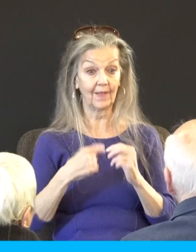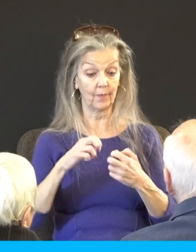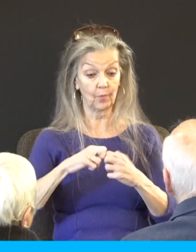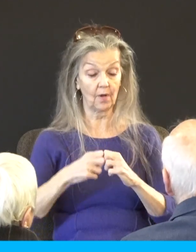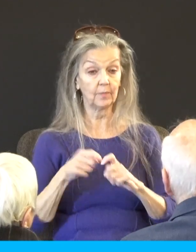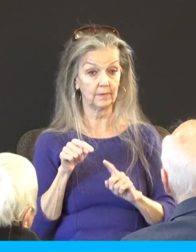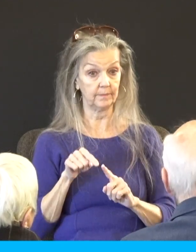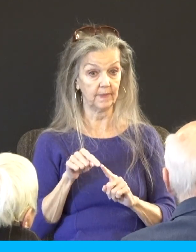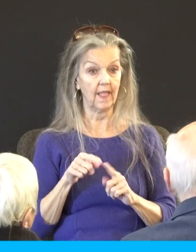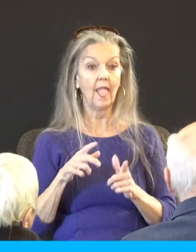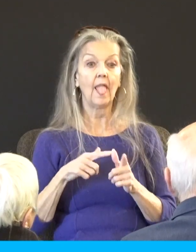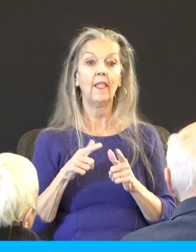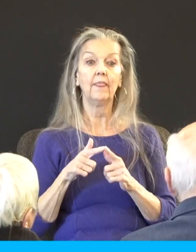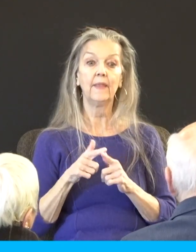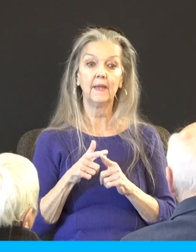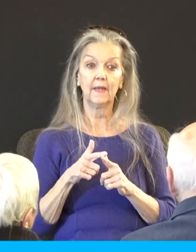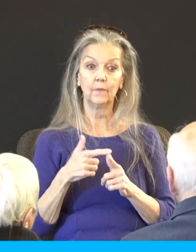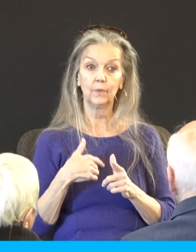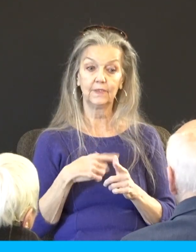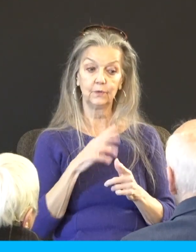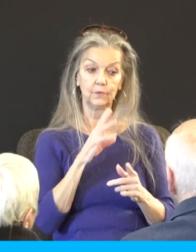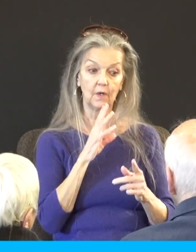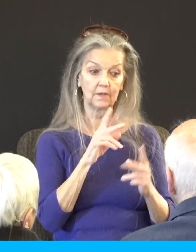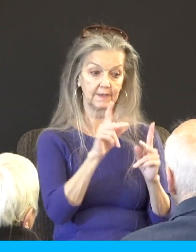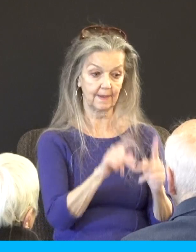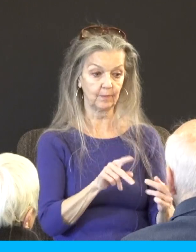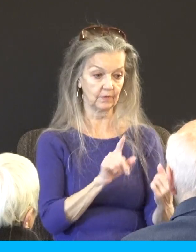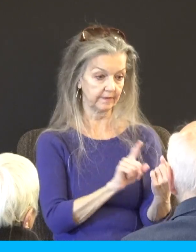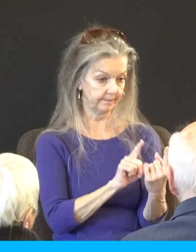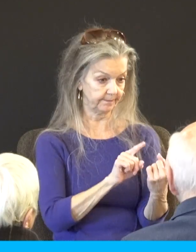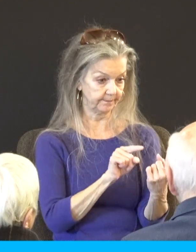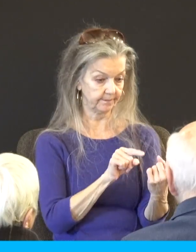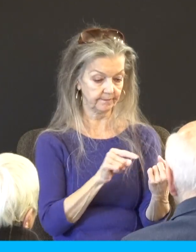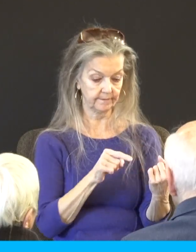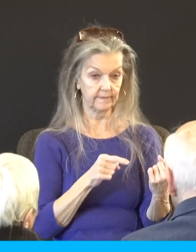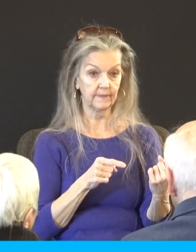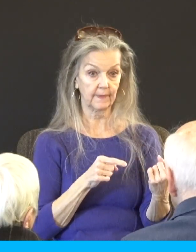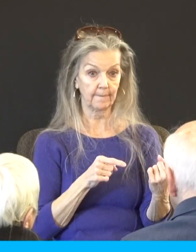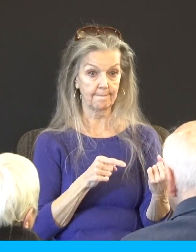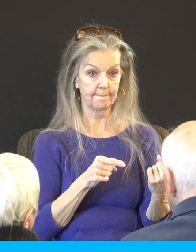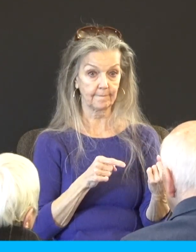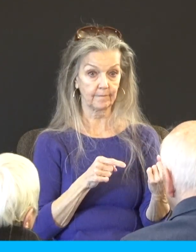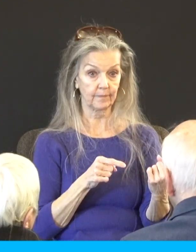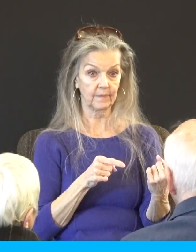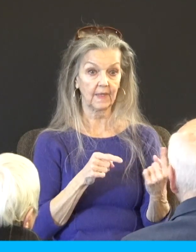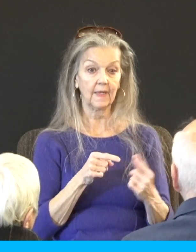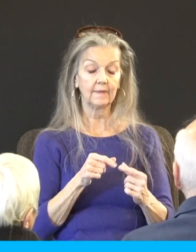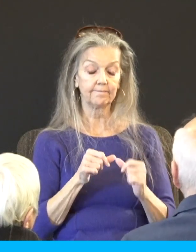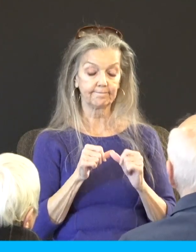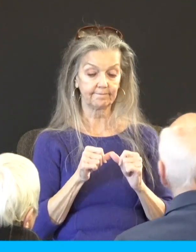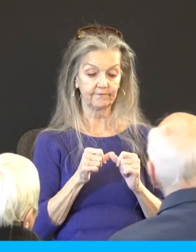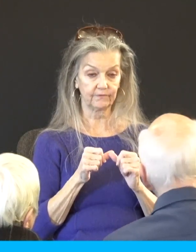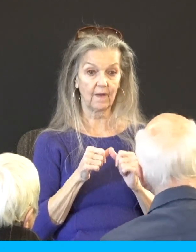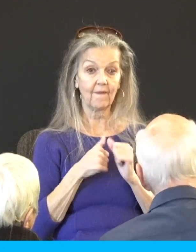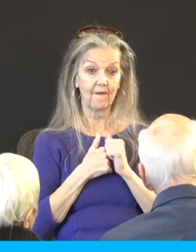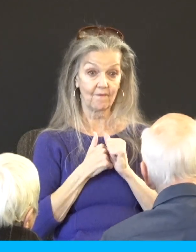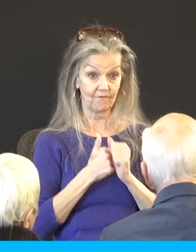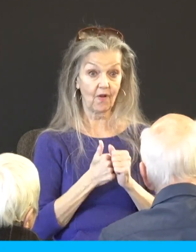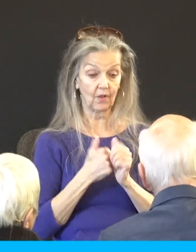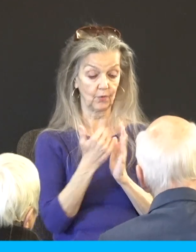and then when you get your chance to speak to that person of what the problem is my encouragement to you is stay on what you wrote down because you won't say more than you should